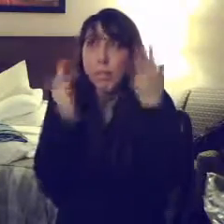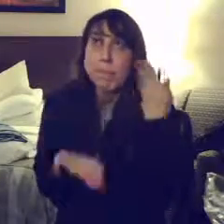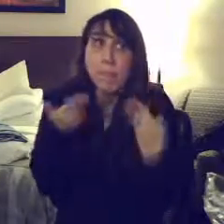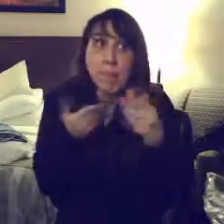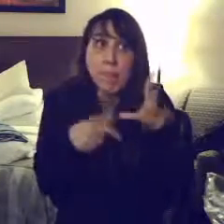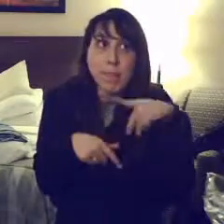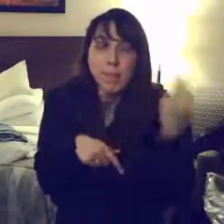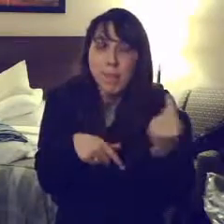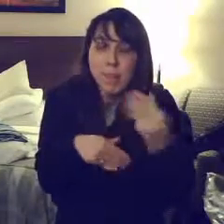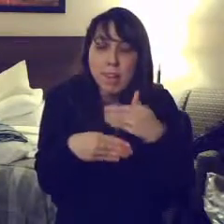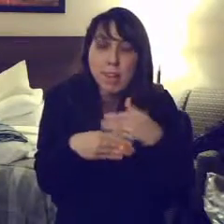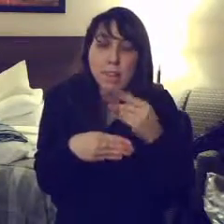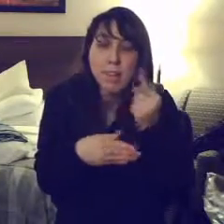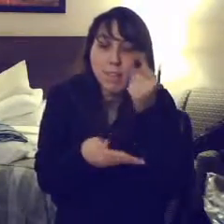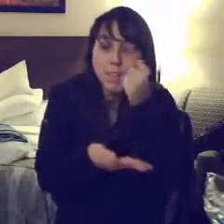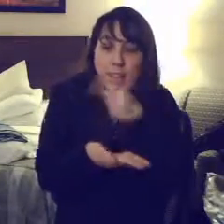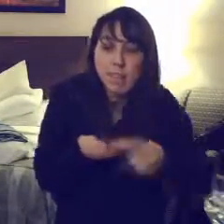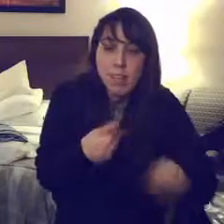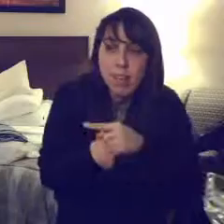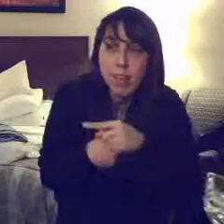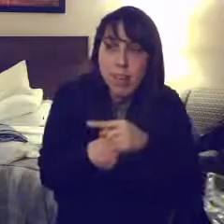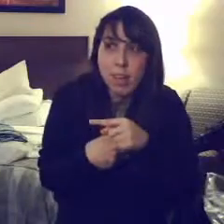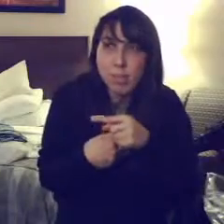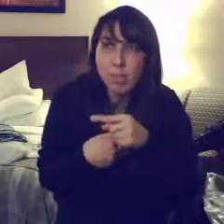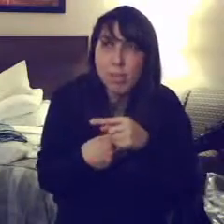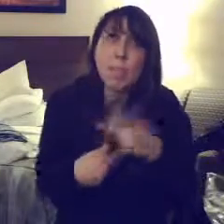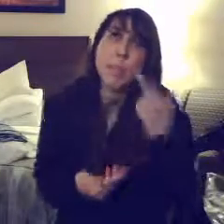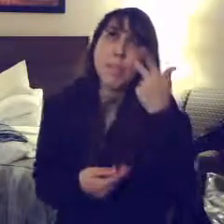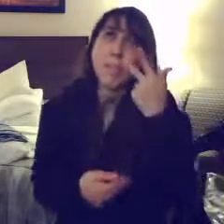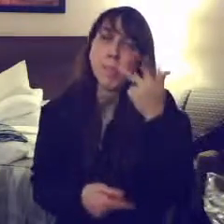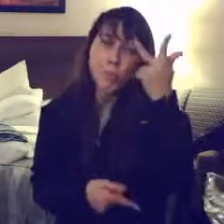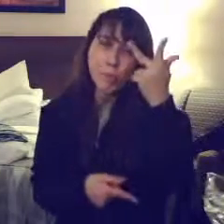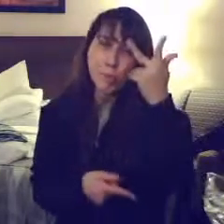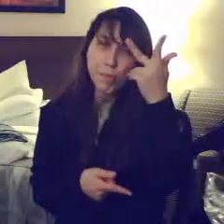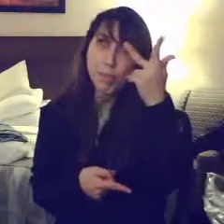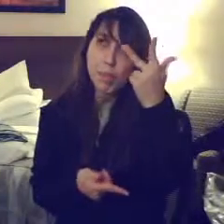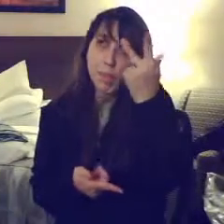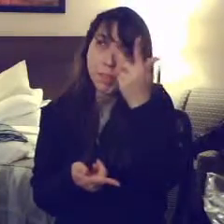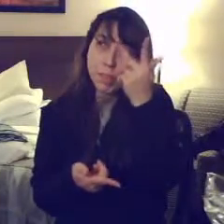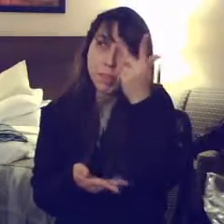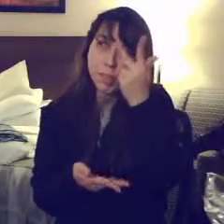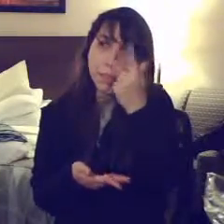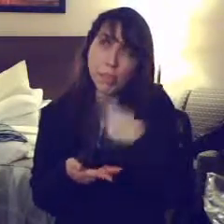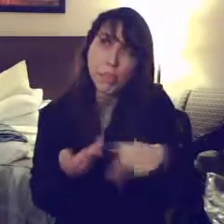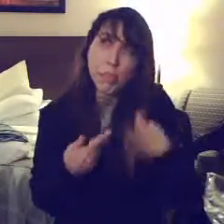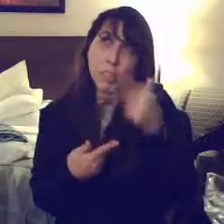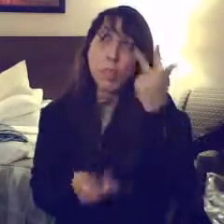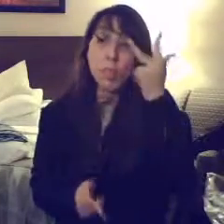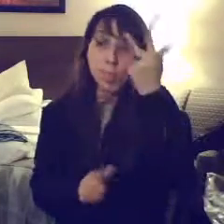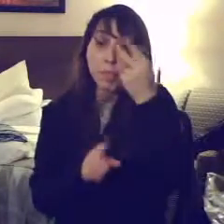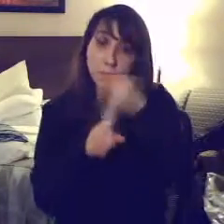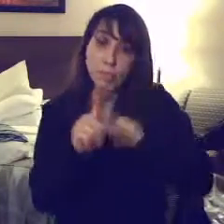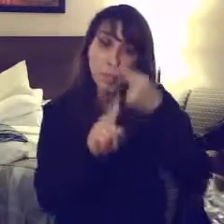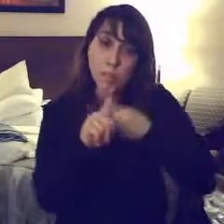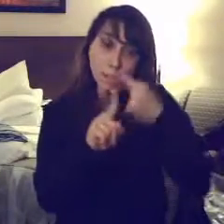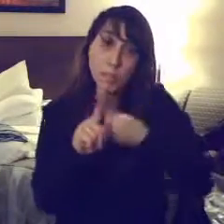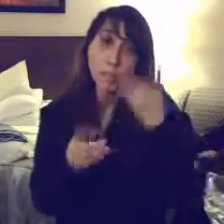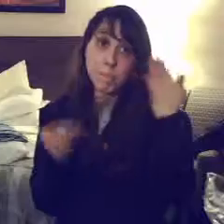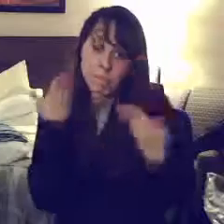going to know. Maybe we can turn this around. And more babies will be born healthy. They won't have to struggle and fight like land. And families won't have to worry and wonder.